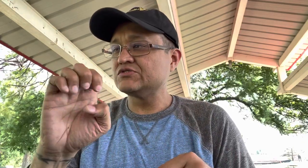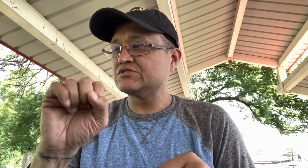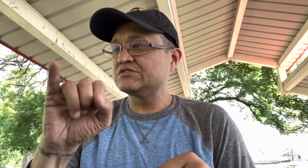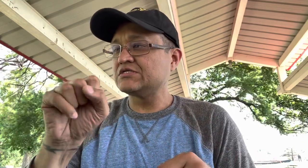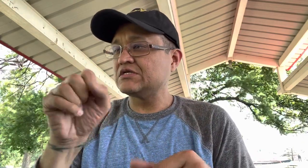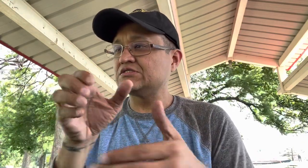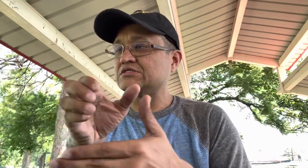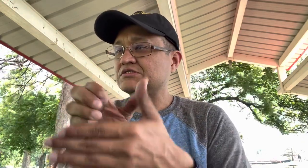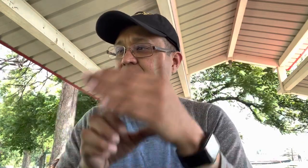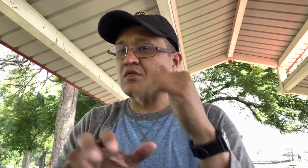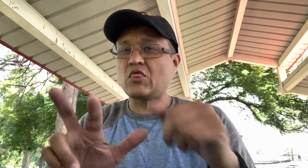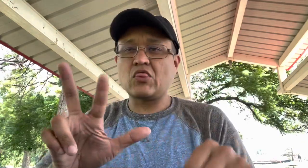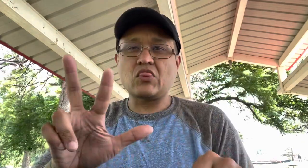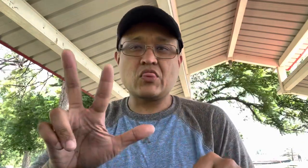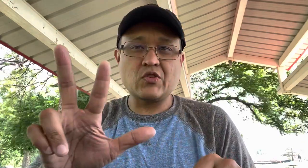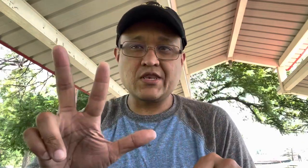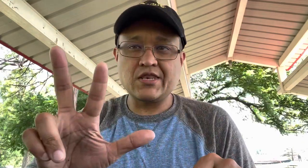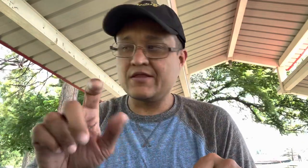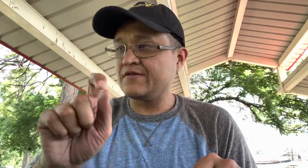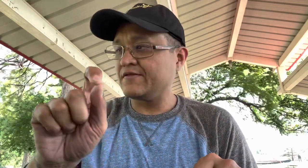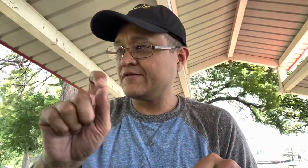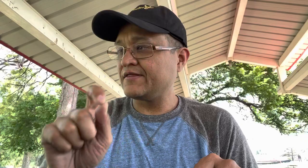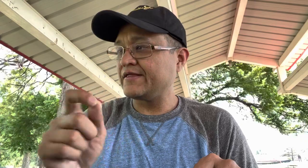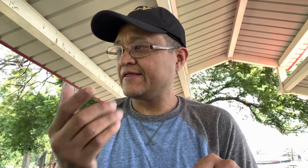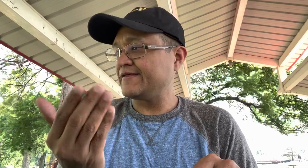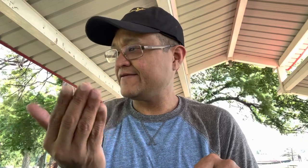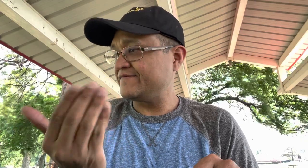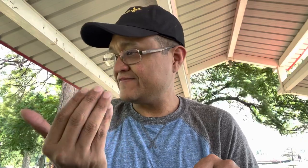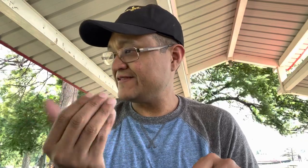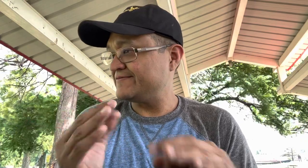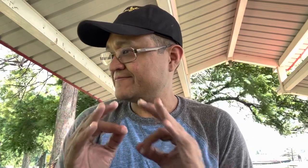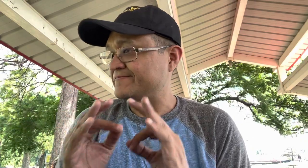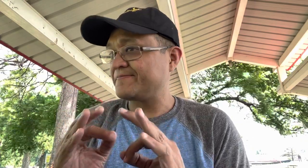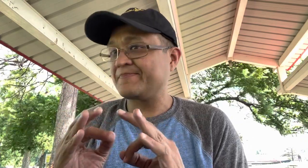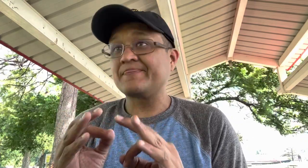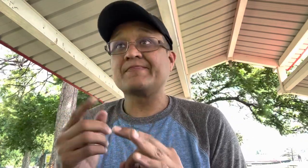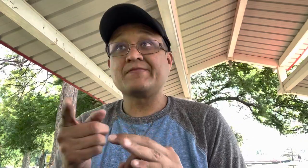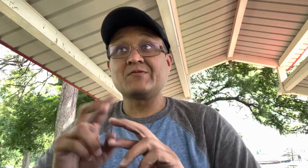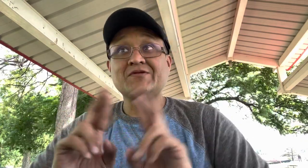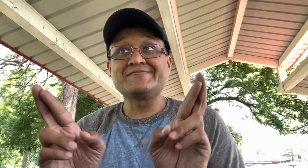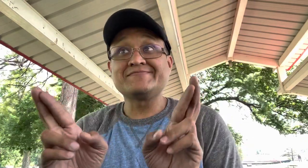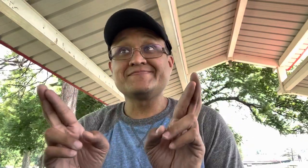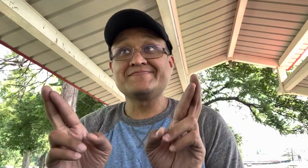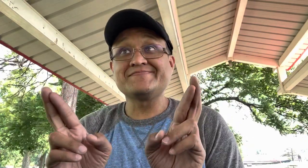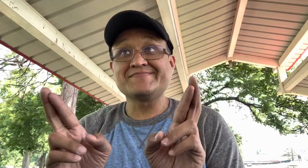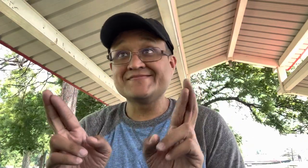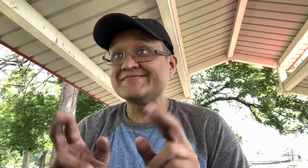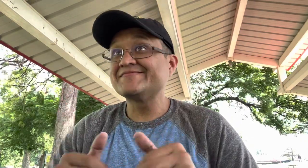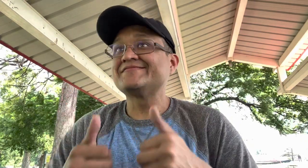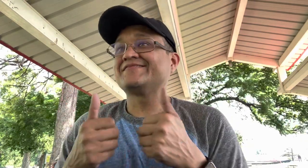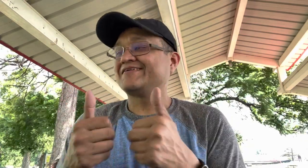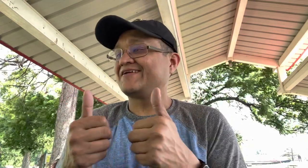we're going look at the scripture in Genesis 3 verse 15 you ready yes I am ready